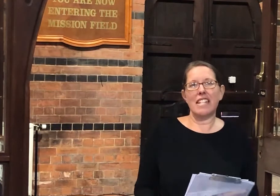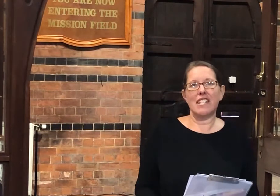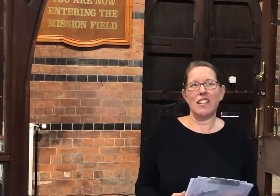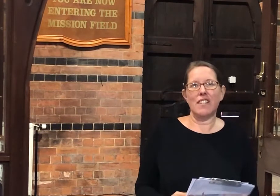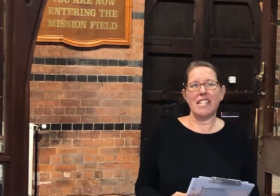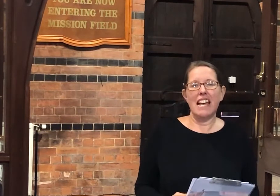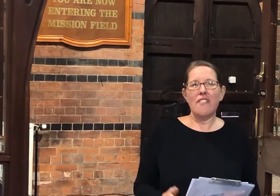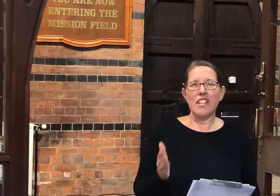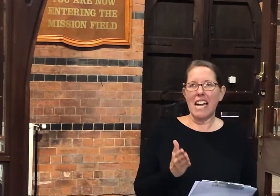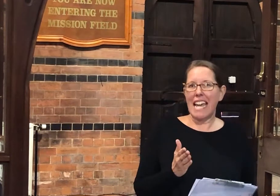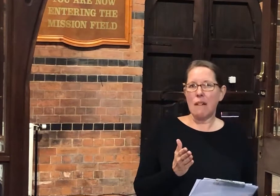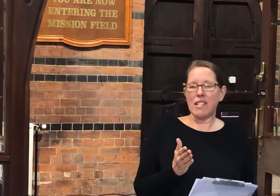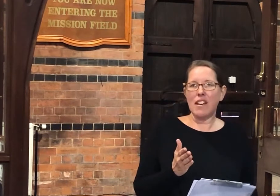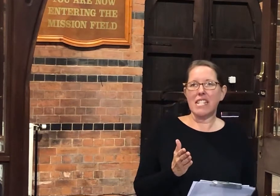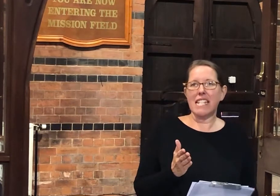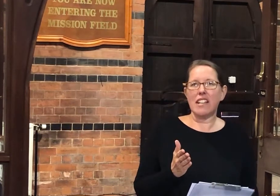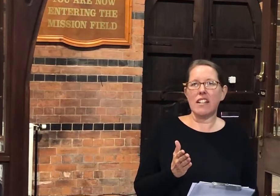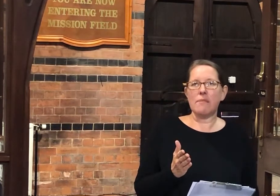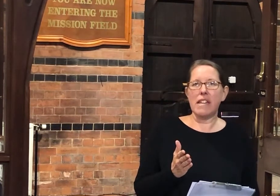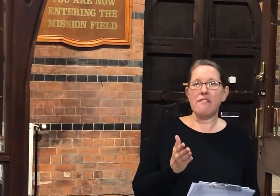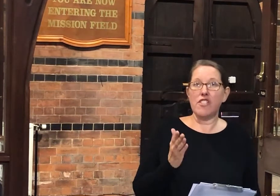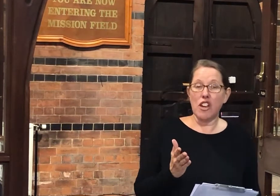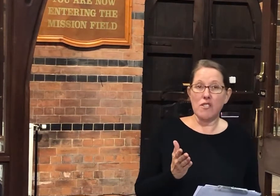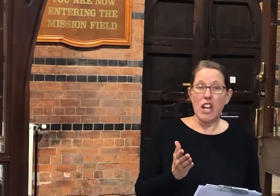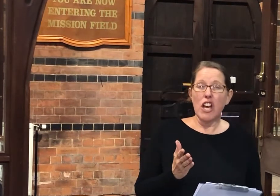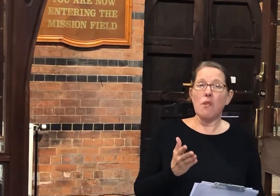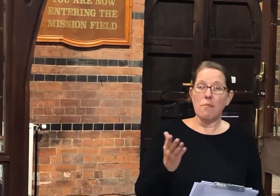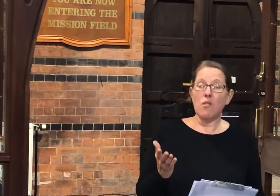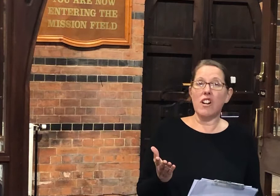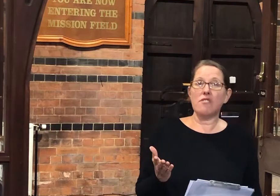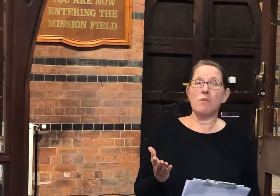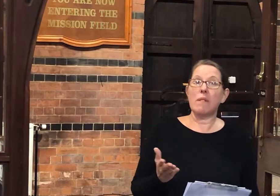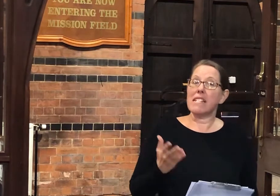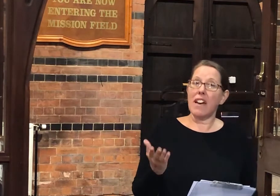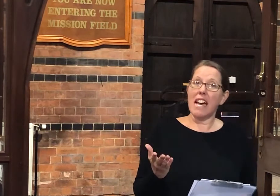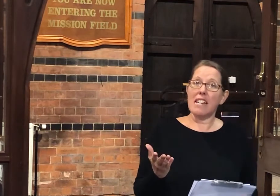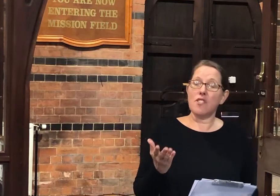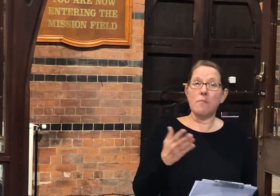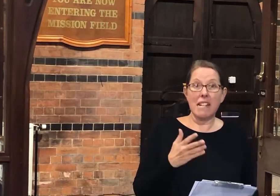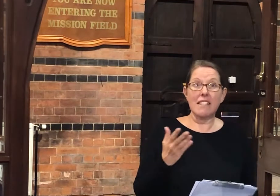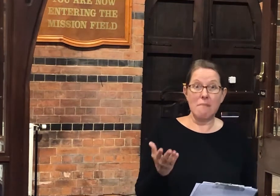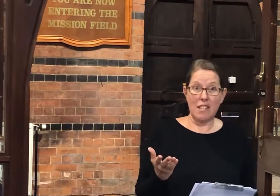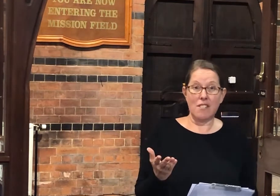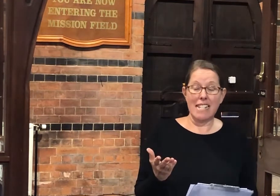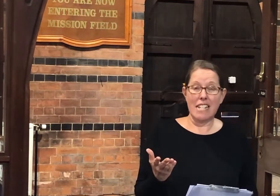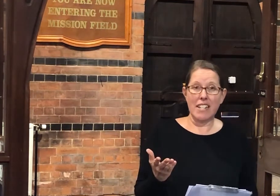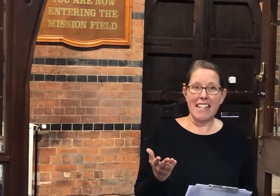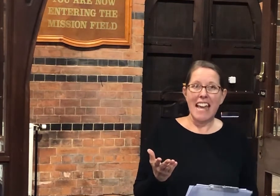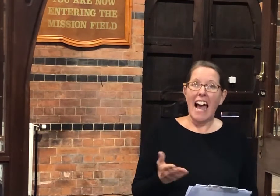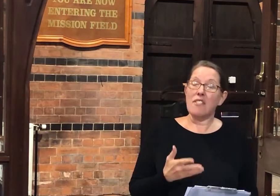service. The 9am service is going to be for those who are more vulnerable because of age or because of medical condition. And the